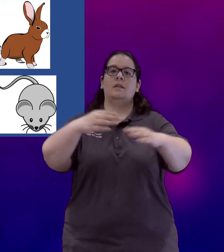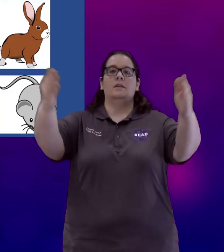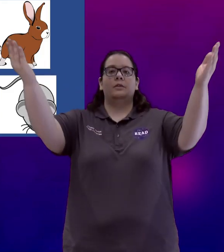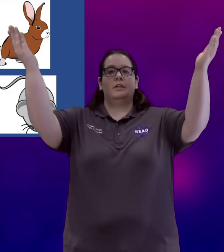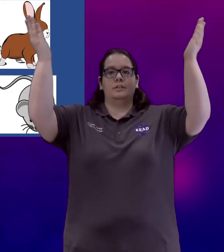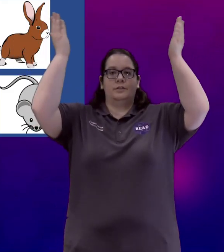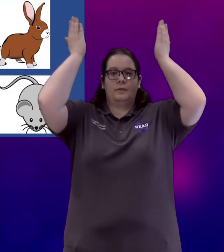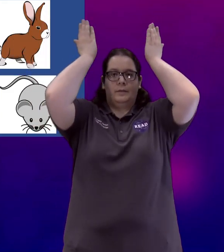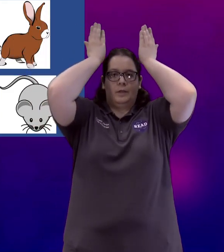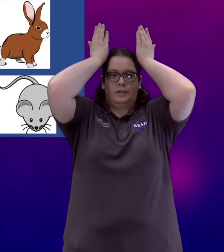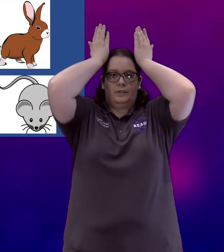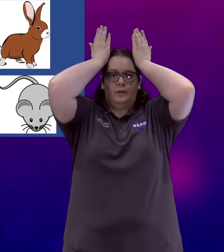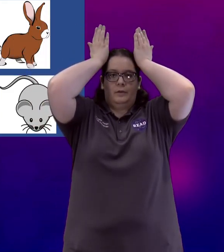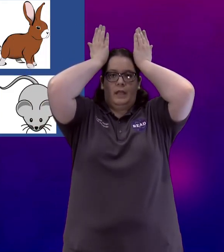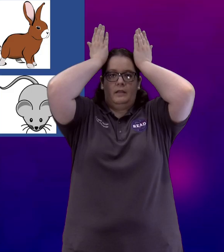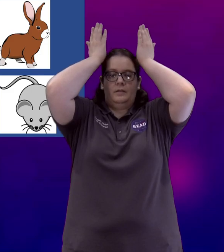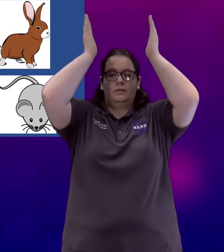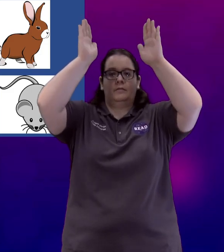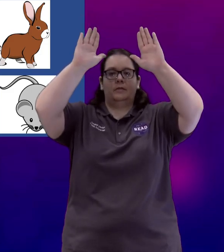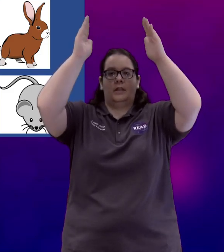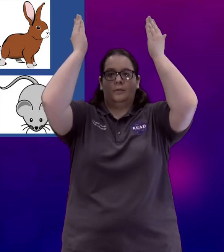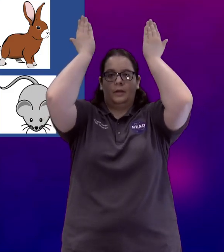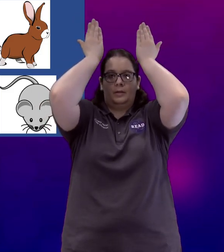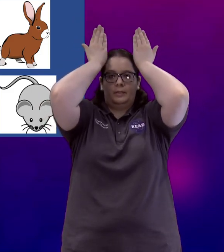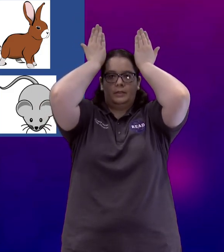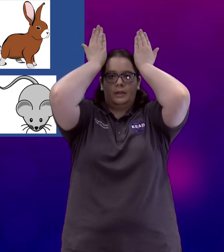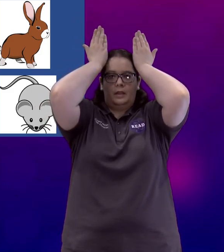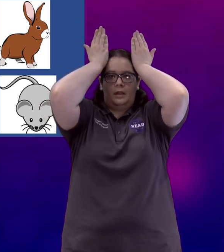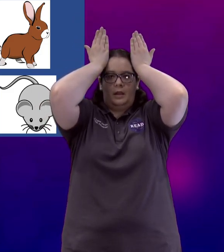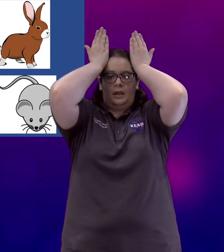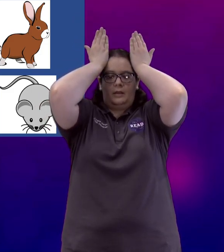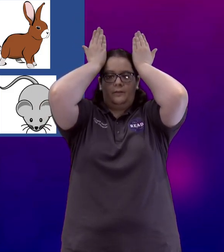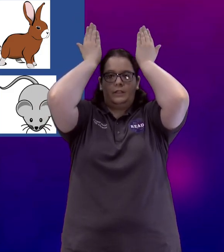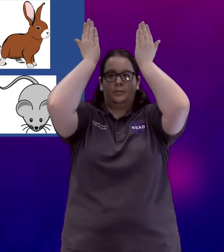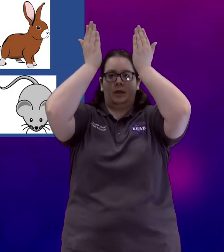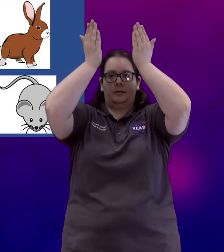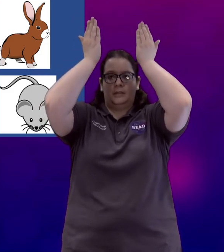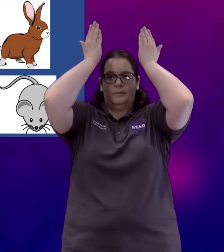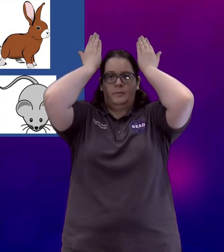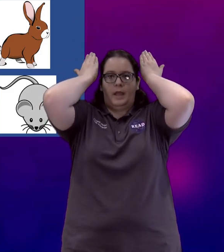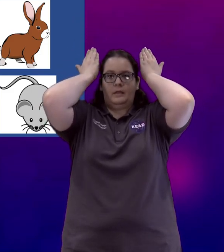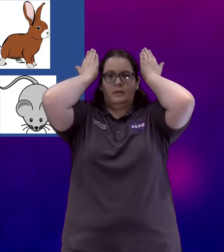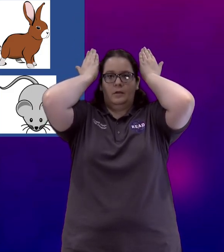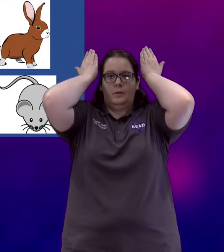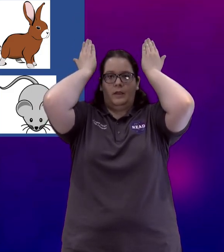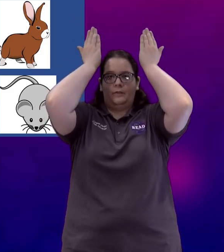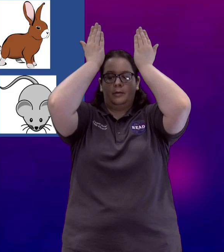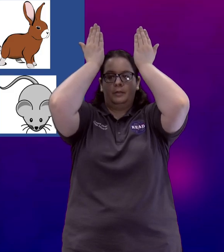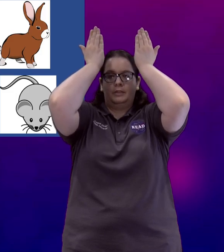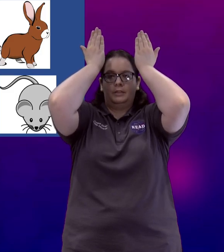You can also do them on your own head. Take your palms and face your palms back away from the person you're